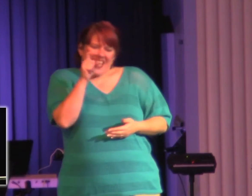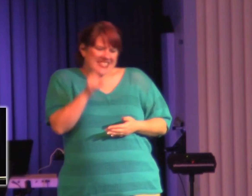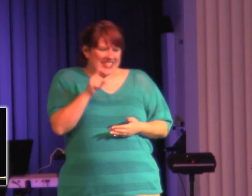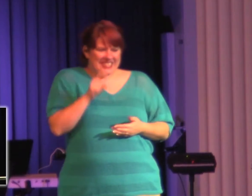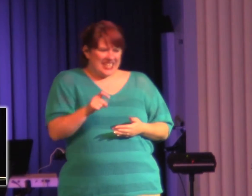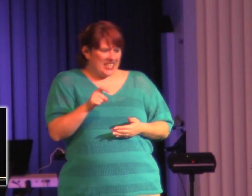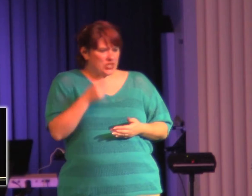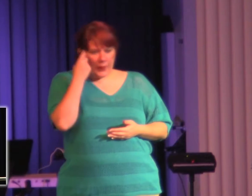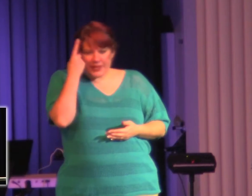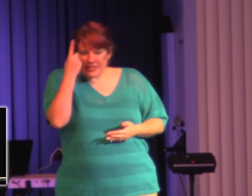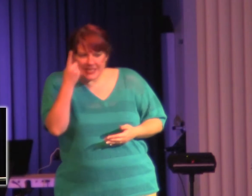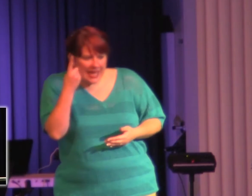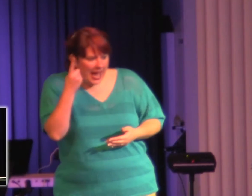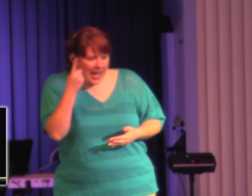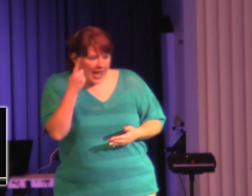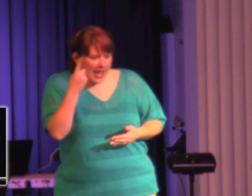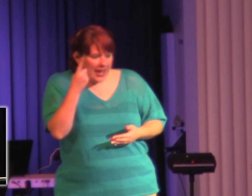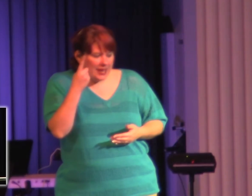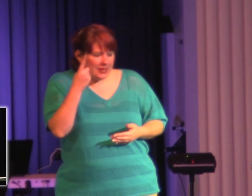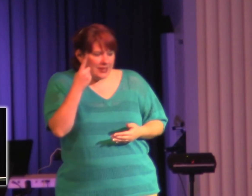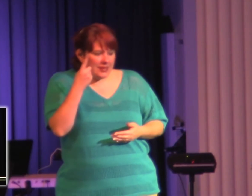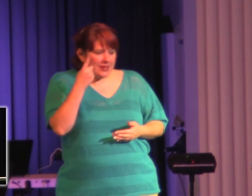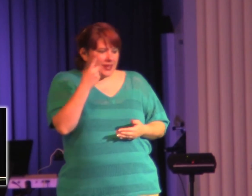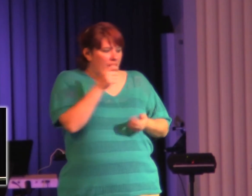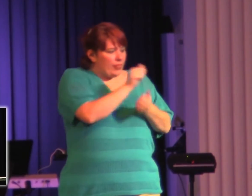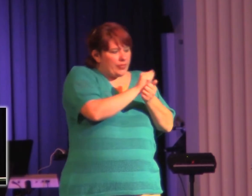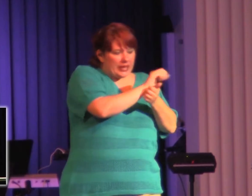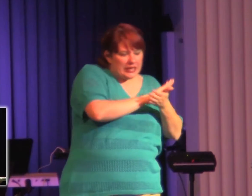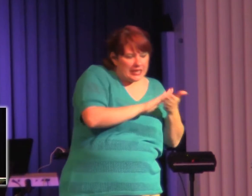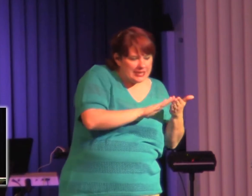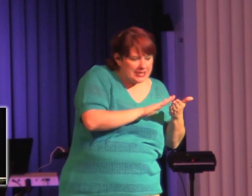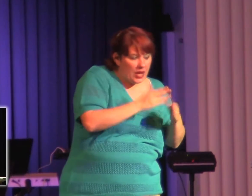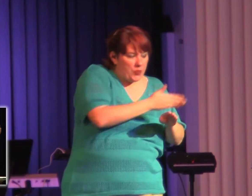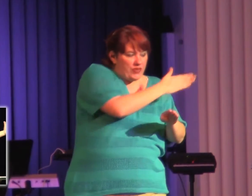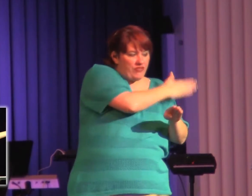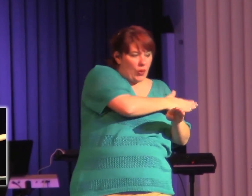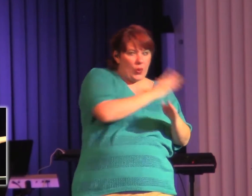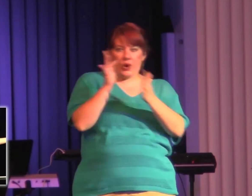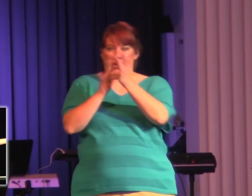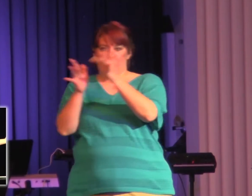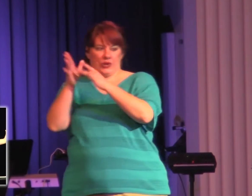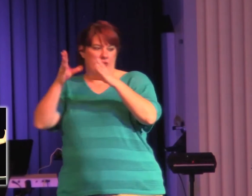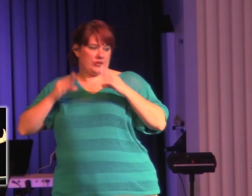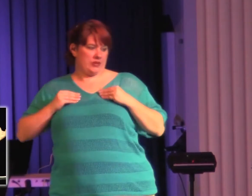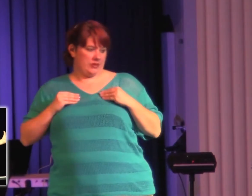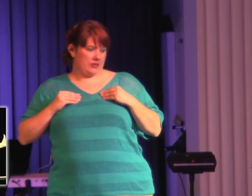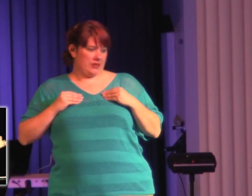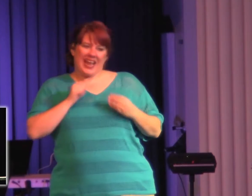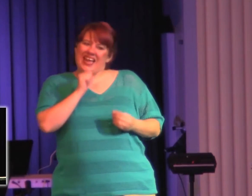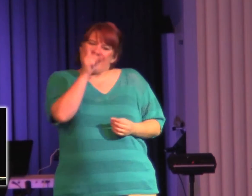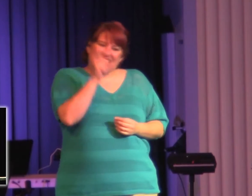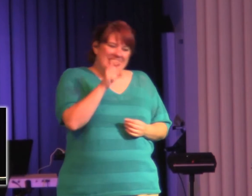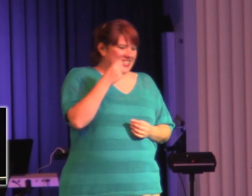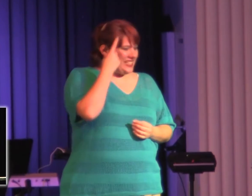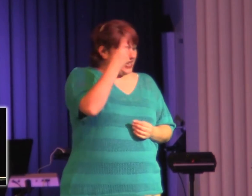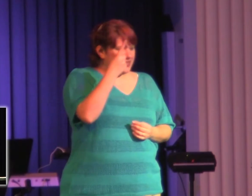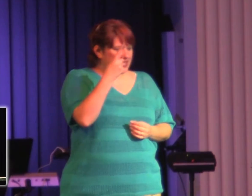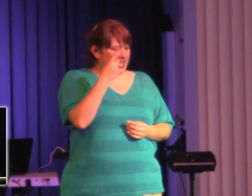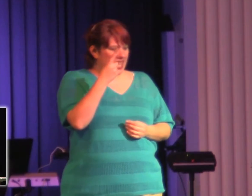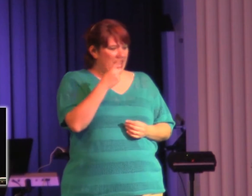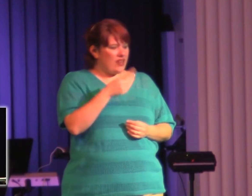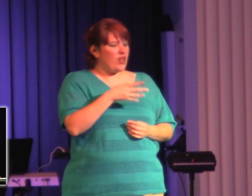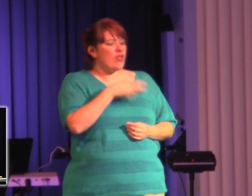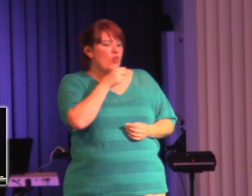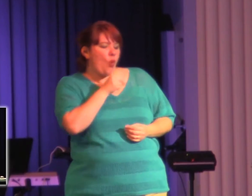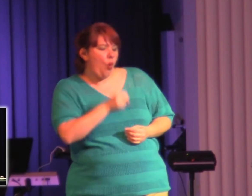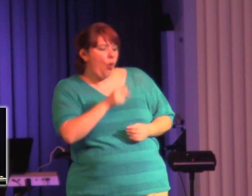atonement was before I accepted Christ. I didn't have to understand all the Old Testament sacrifices, how that led